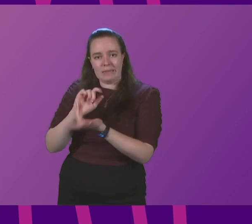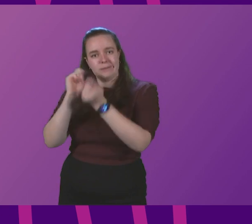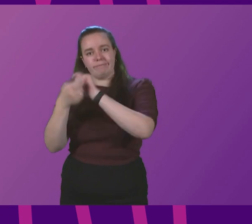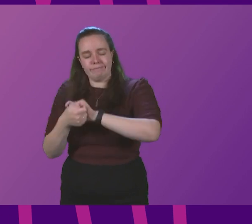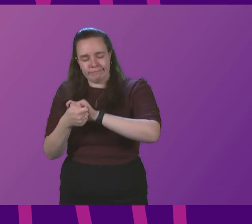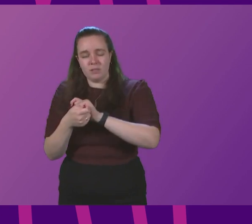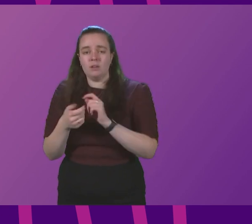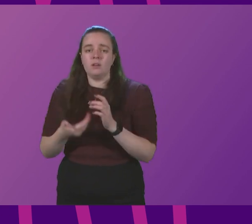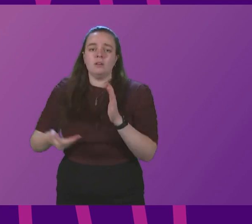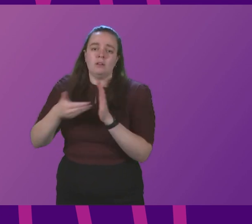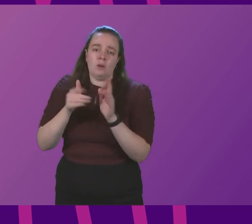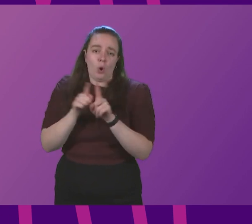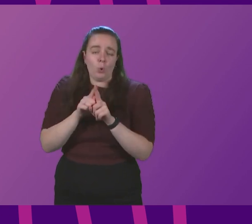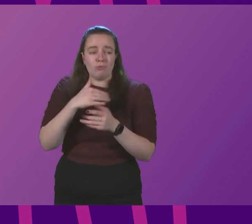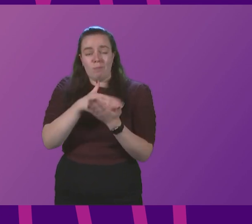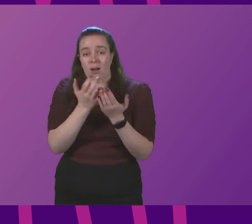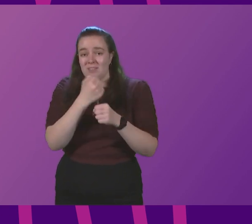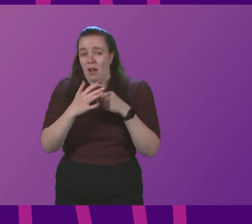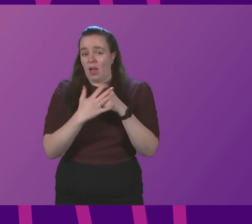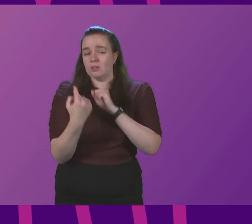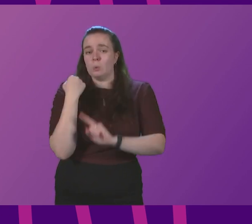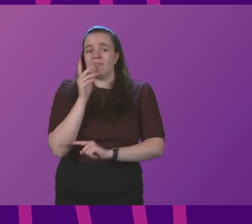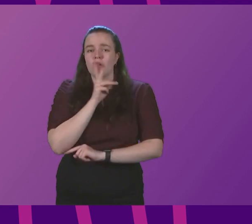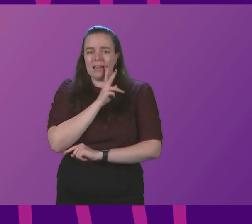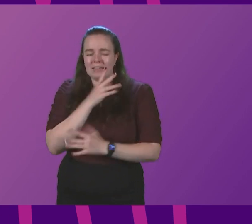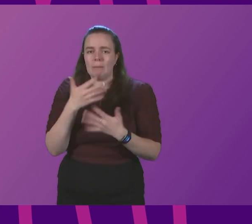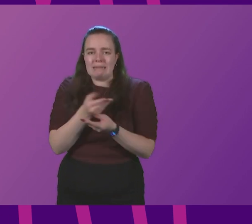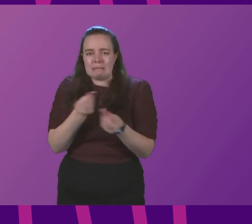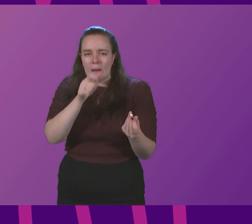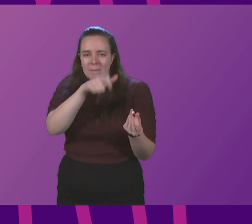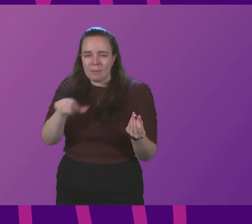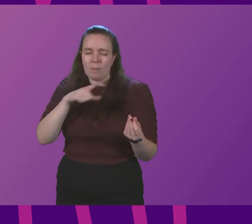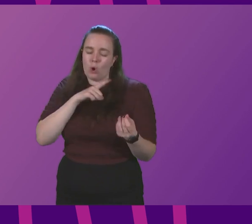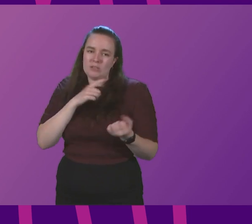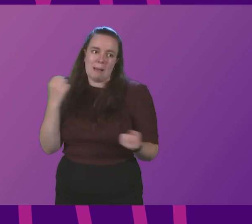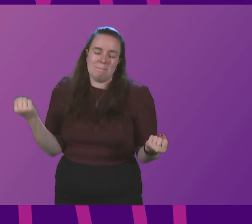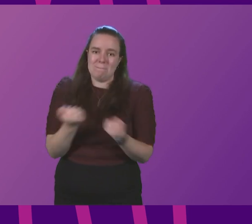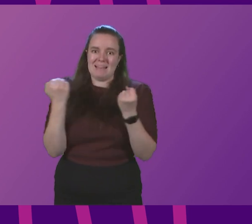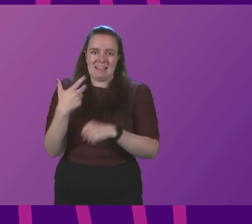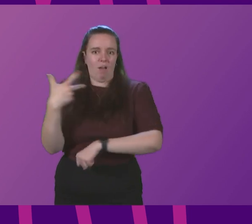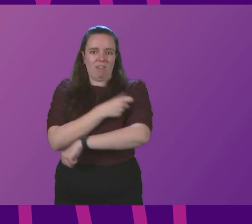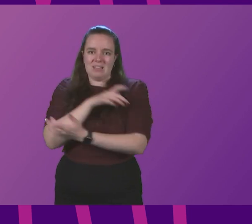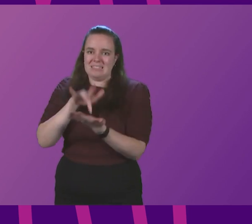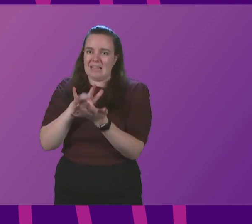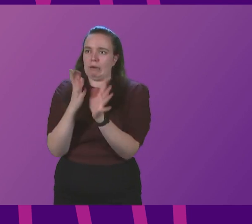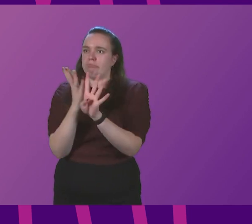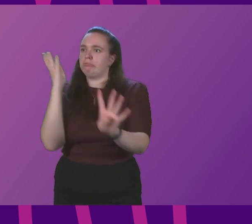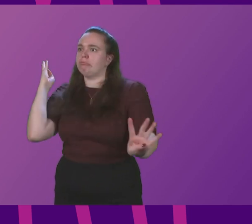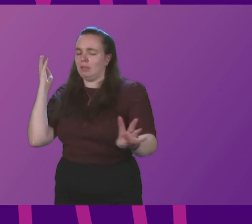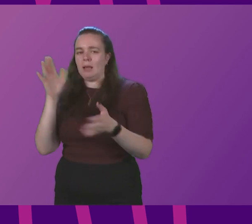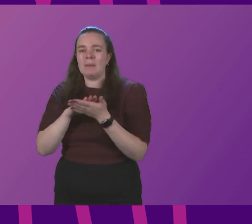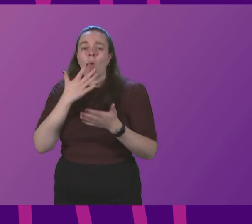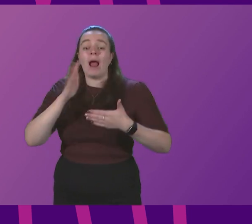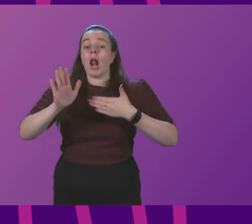to that, for example, in parts of Glasgow on Friday, there were some people, because of the busyness of vaccine centres, turned away at closing